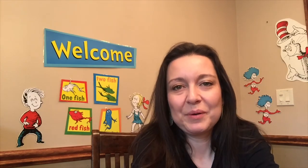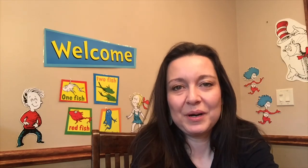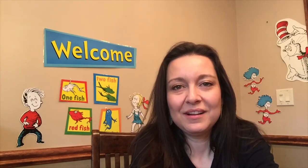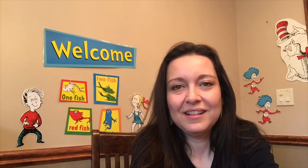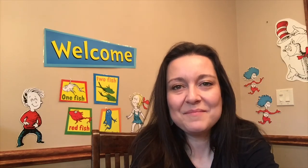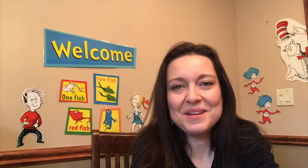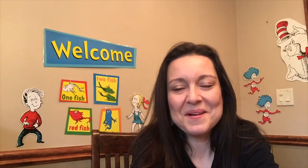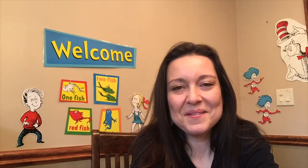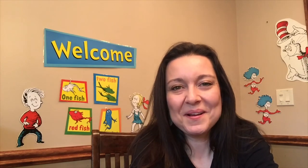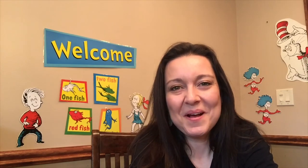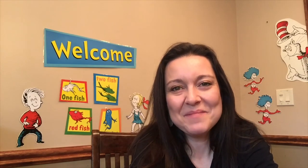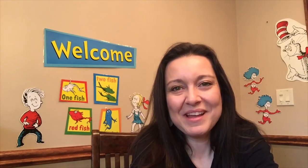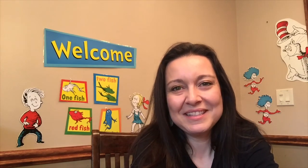bird let me know in the comments